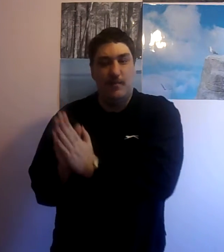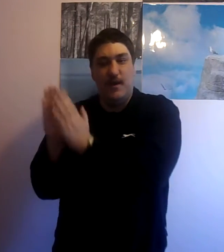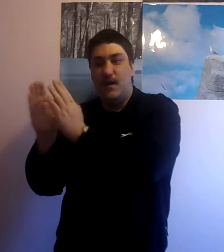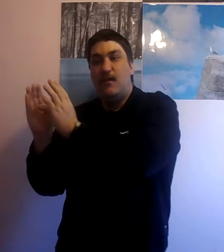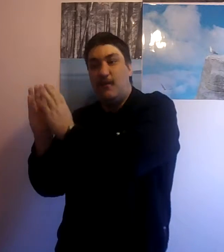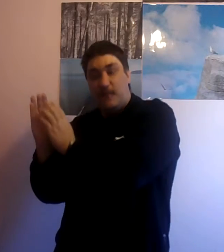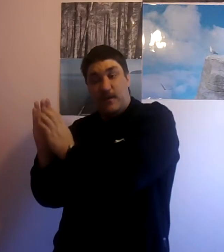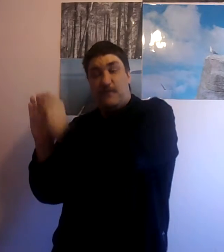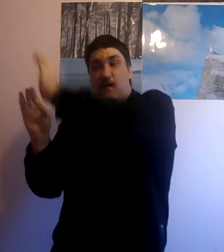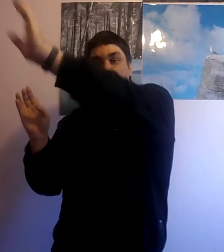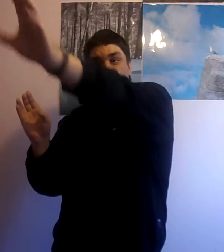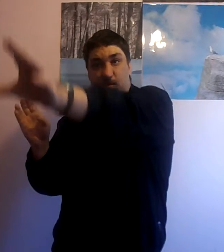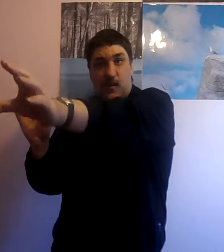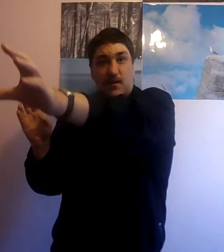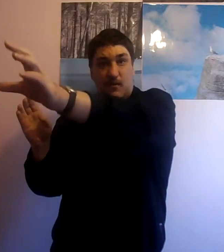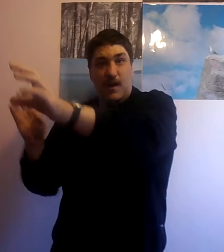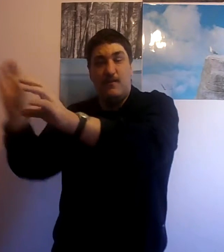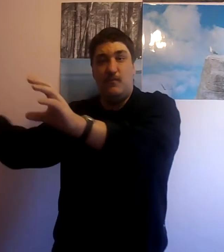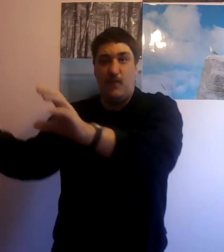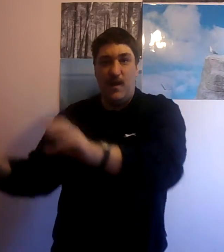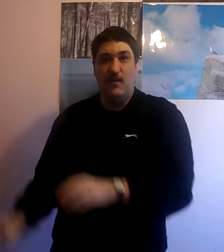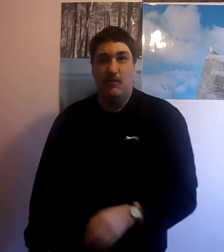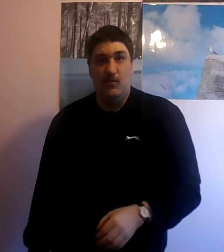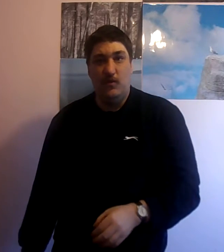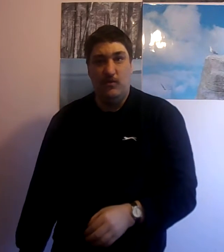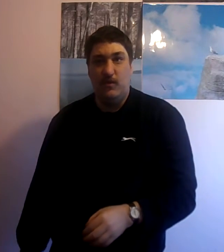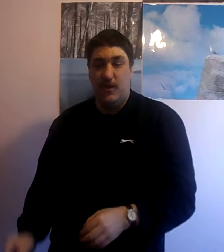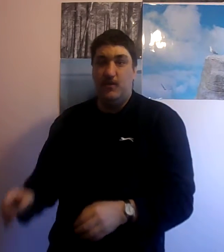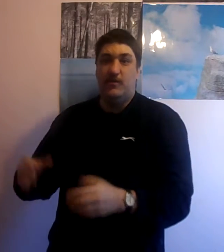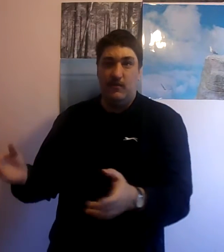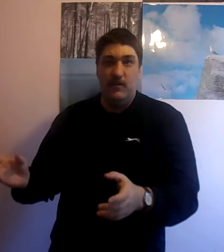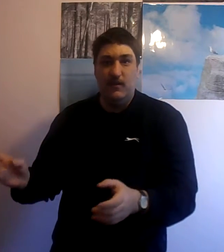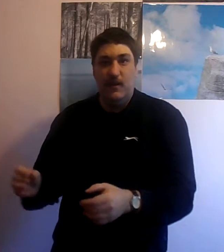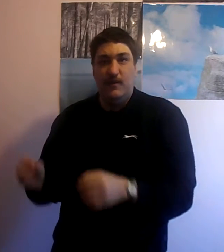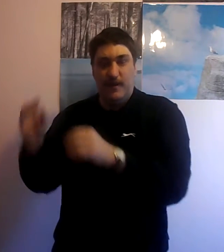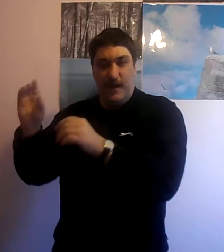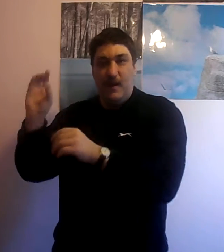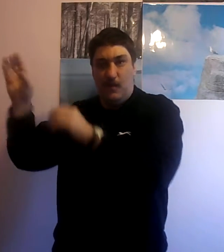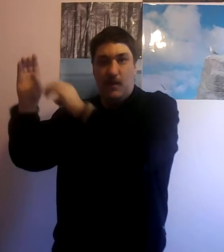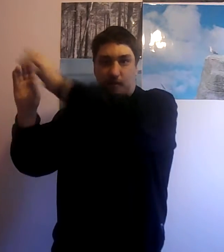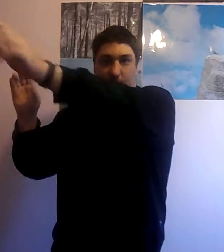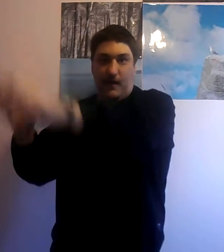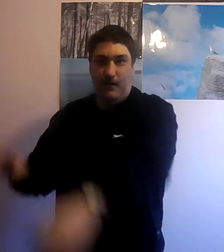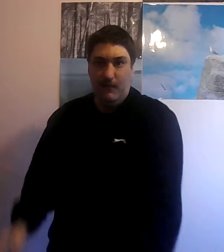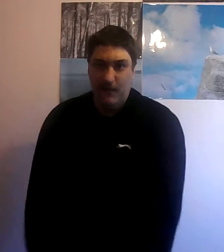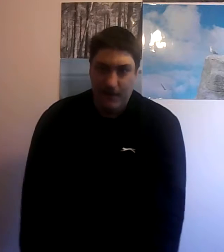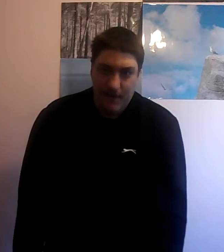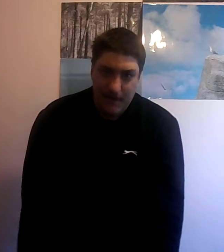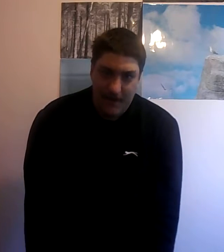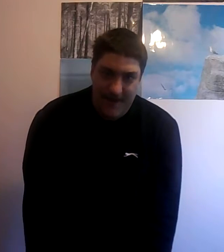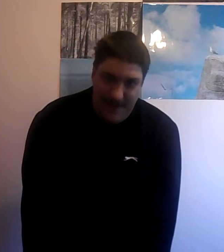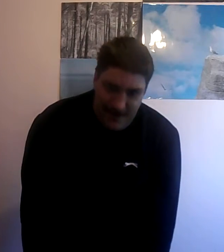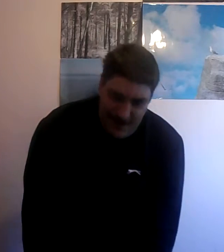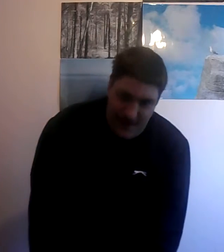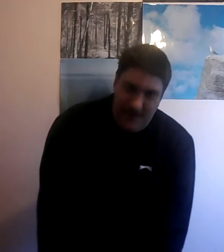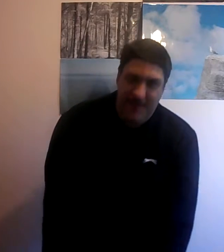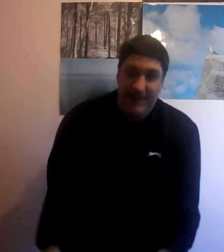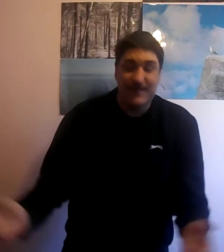be not very far away from where item A was so they could have told you to get that while you're there it's